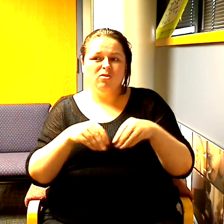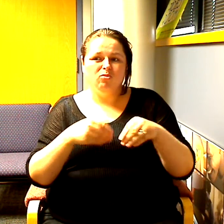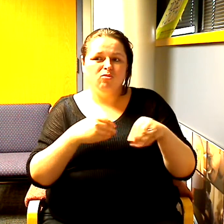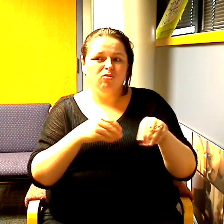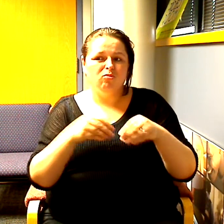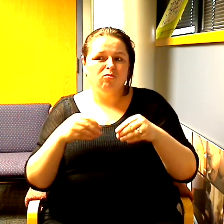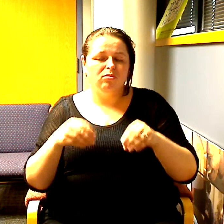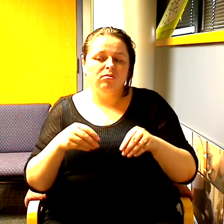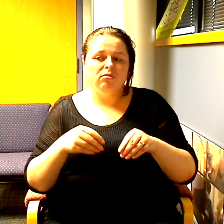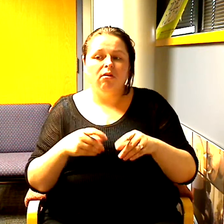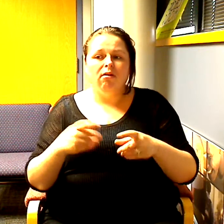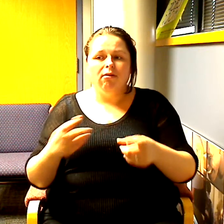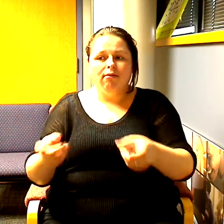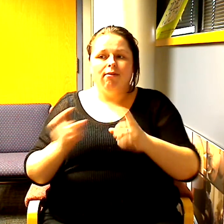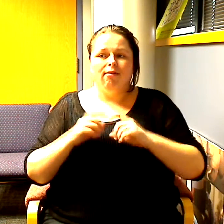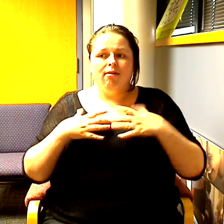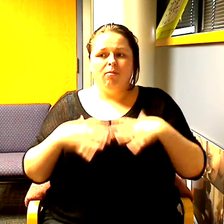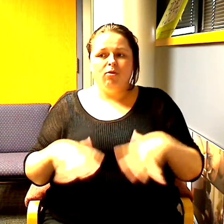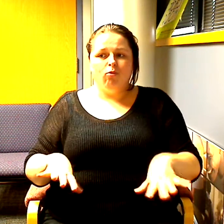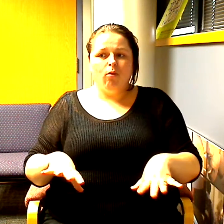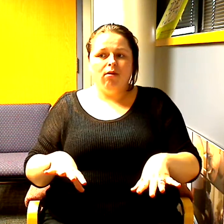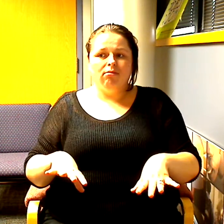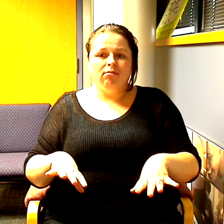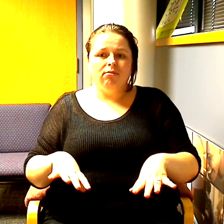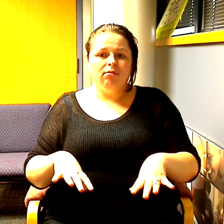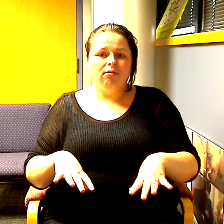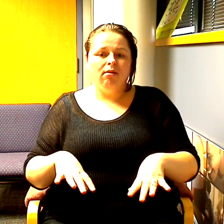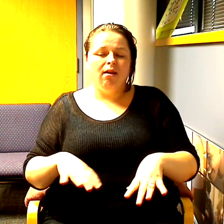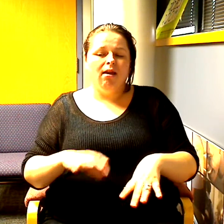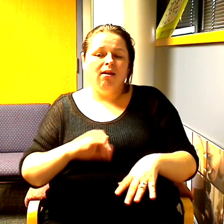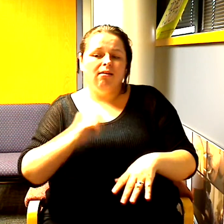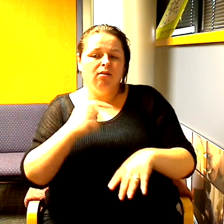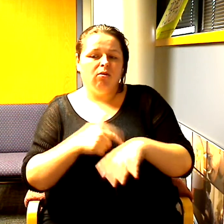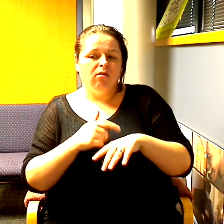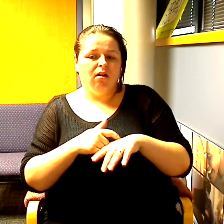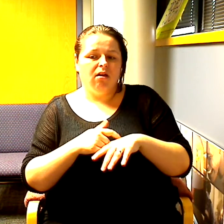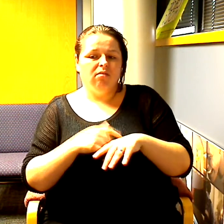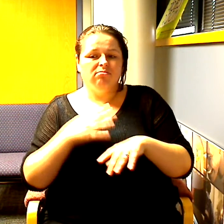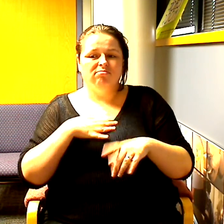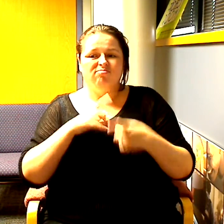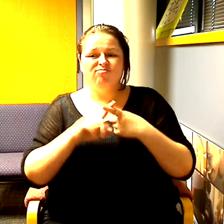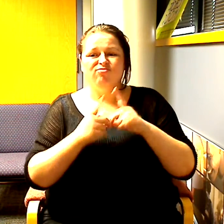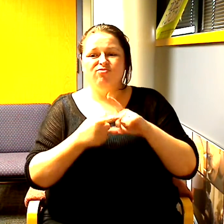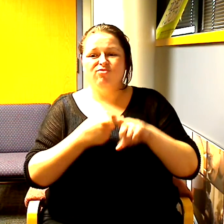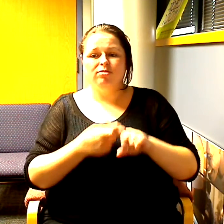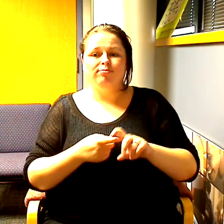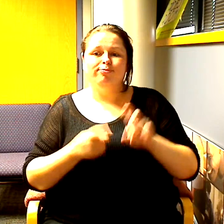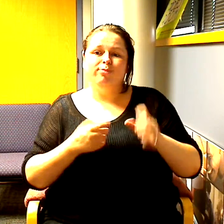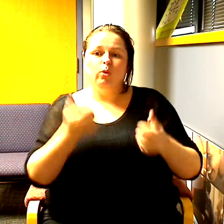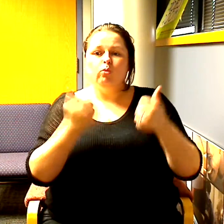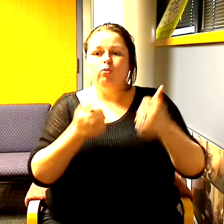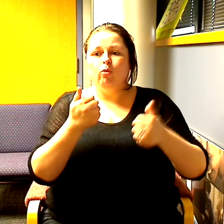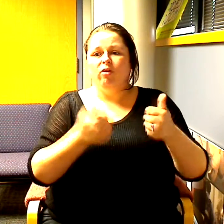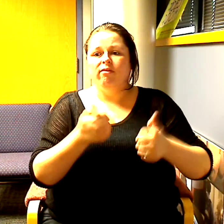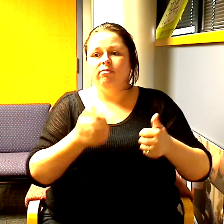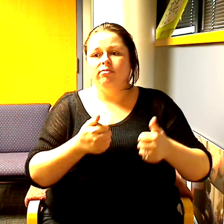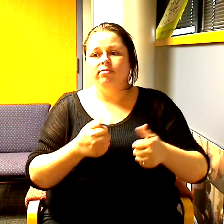was a teenager I was driving with my friend who was an awful driver and she ran away and of course we got pulled over and all it took was a sorry officer